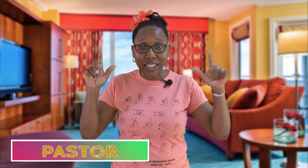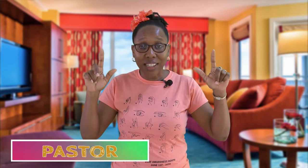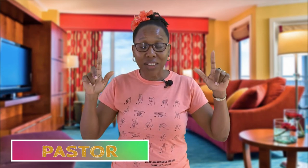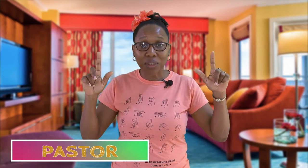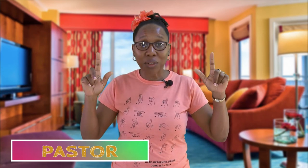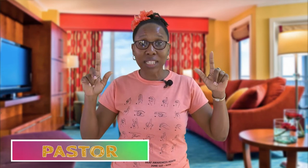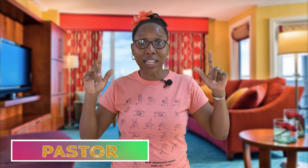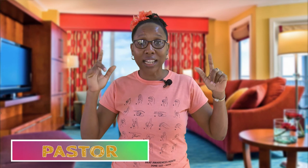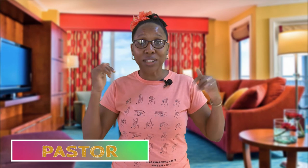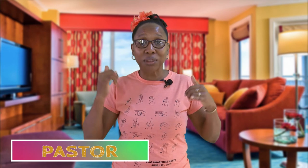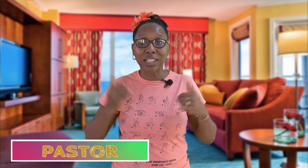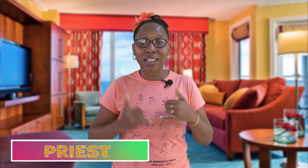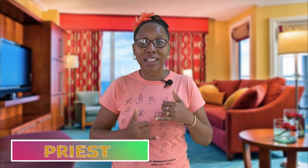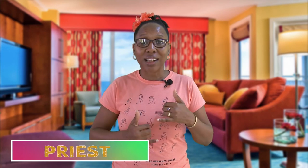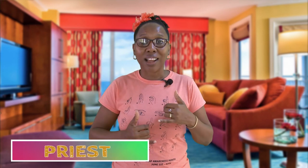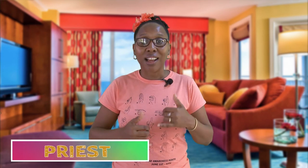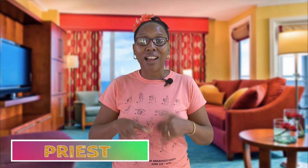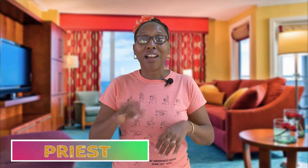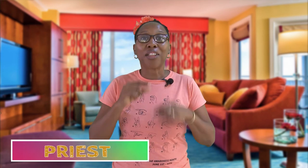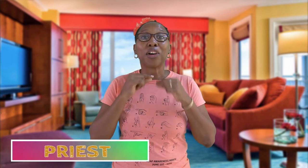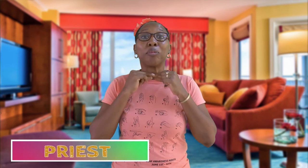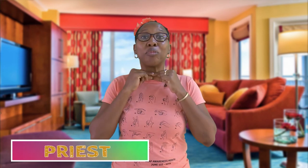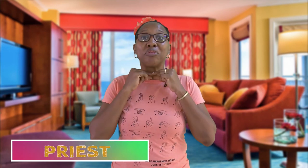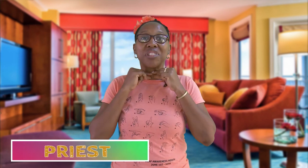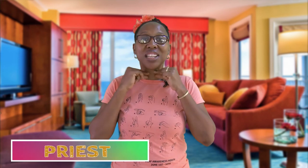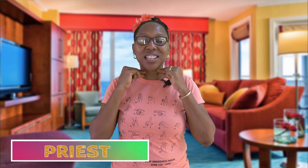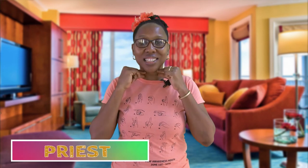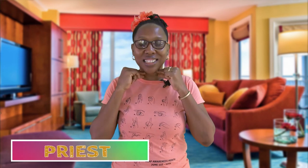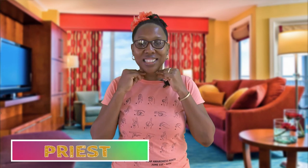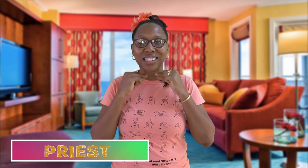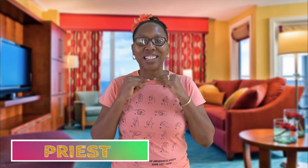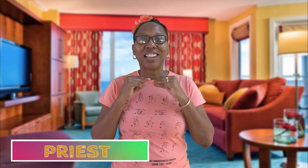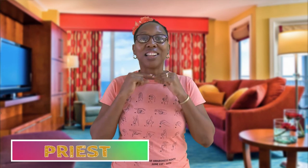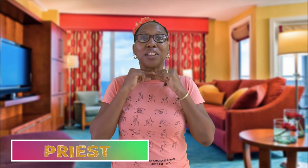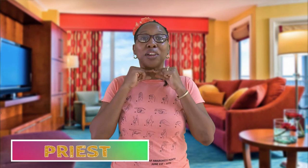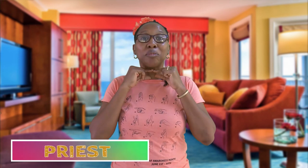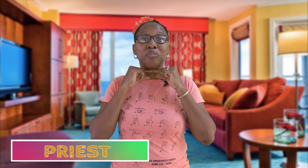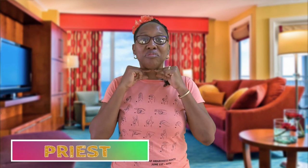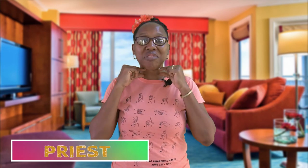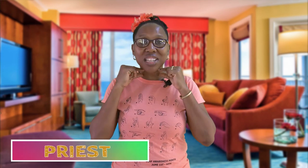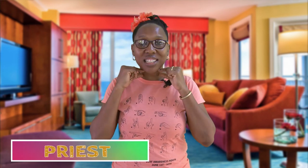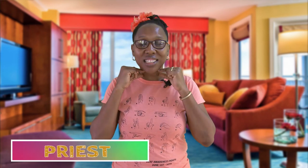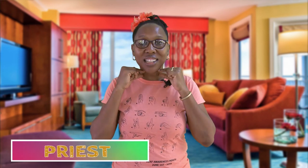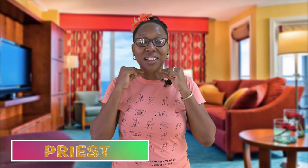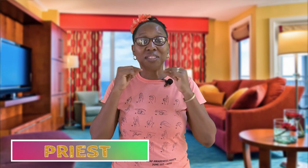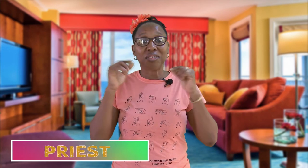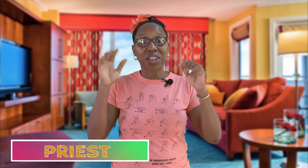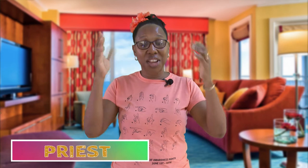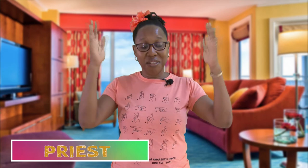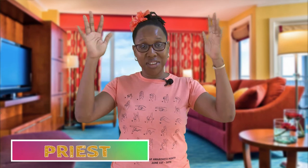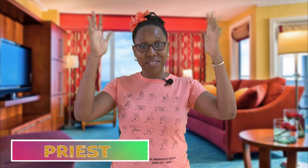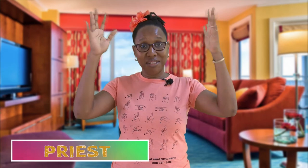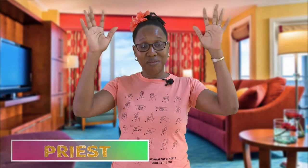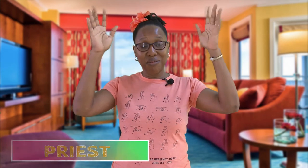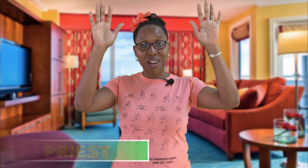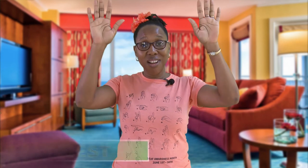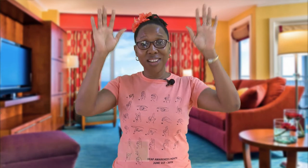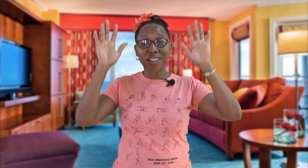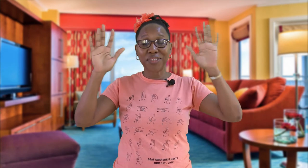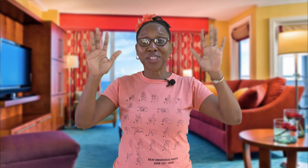what's the last one the priest the priest very good wonderful